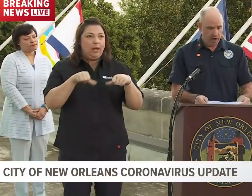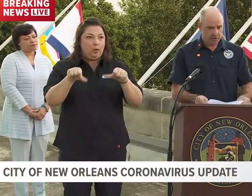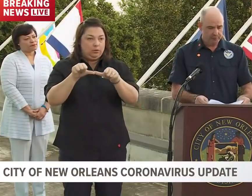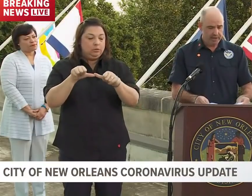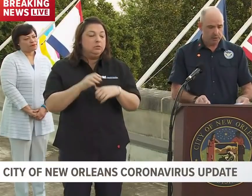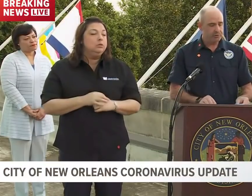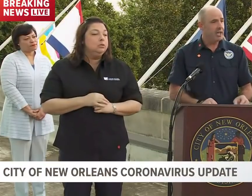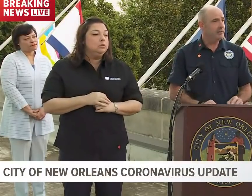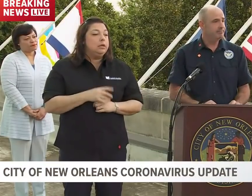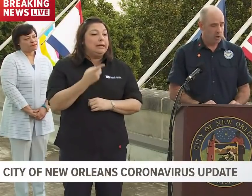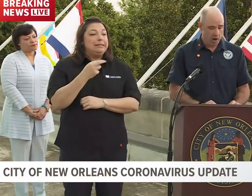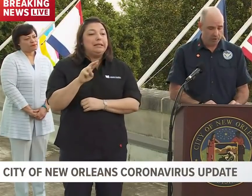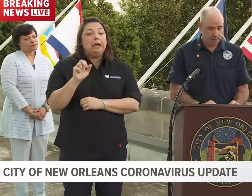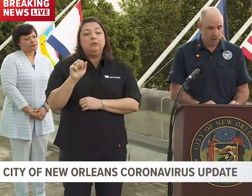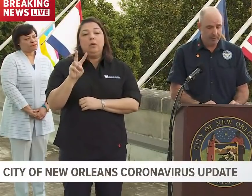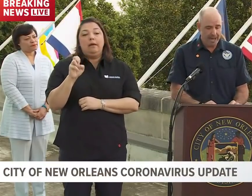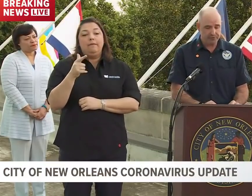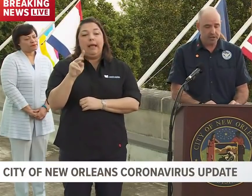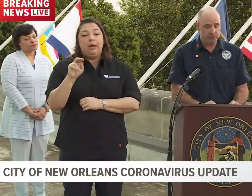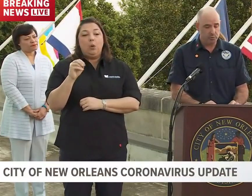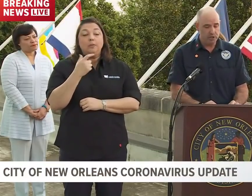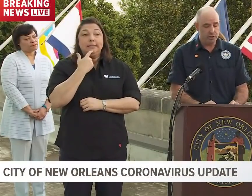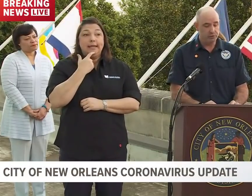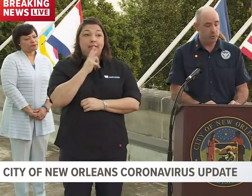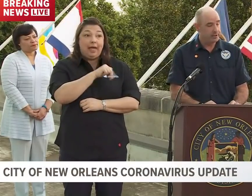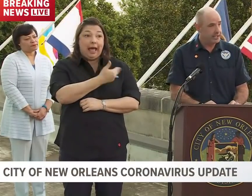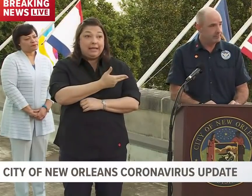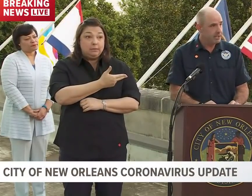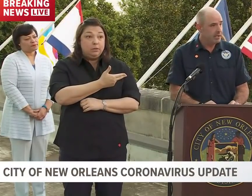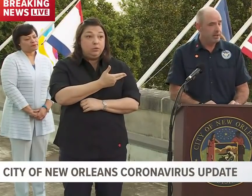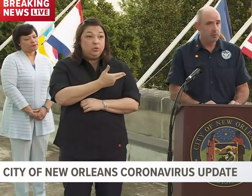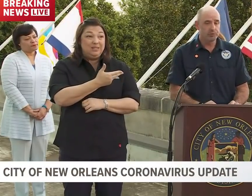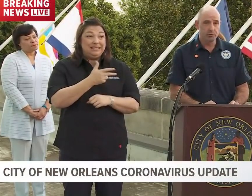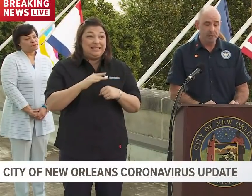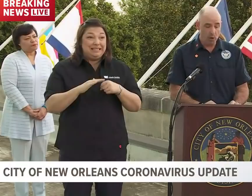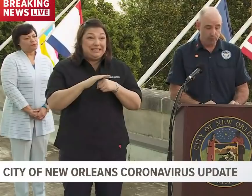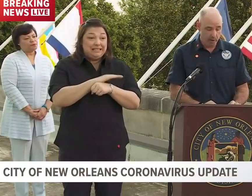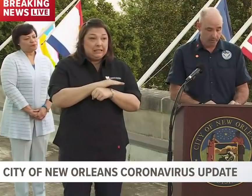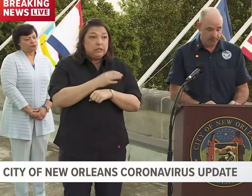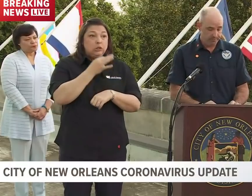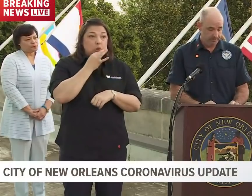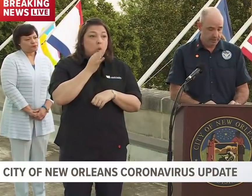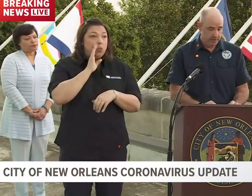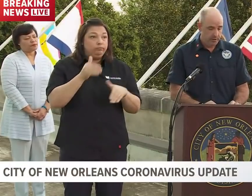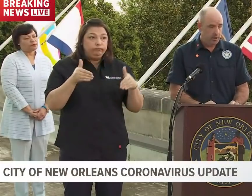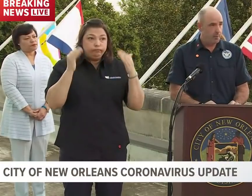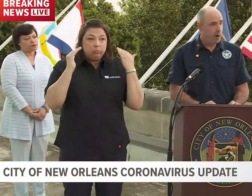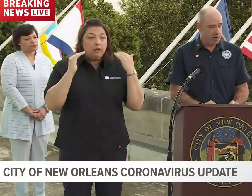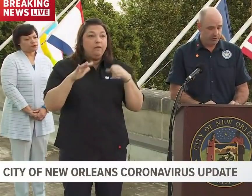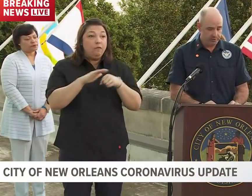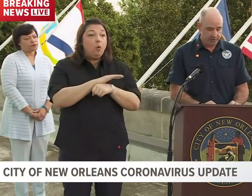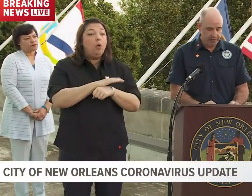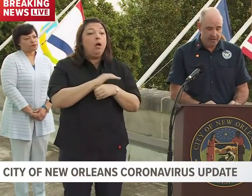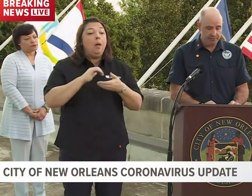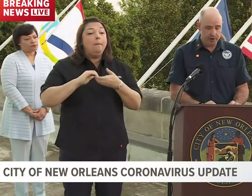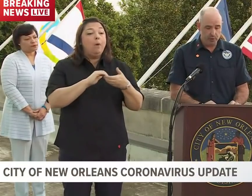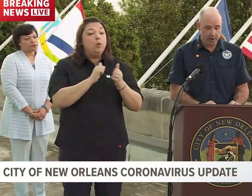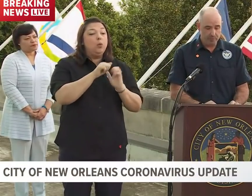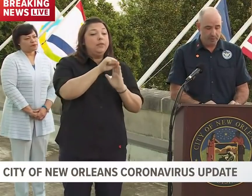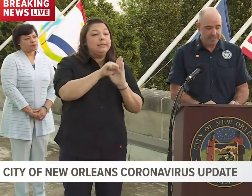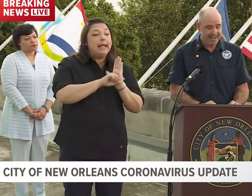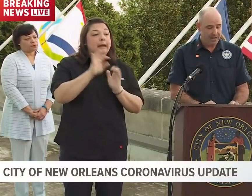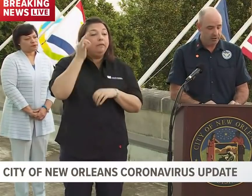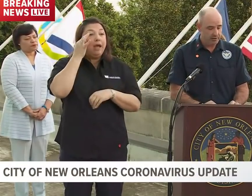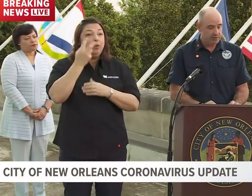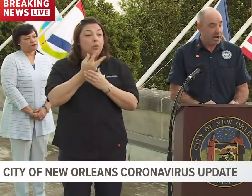As Dr. Avegno said, our hospital capacity in this region is dwindling and will soon be overwhelmed. Our partners at the state and federal